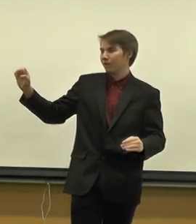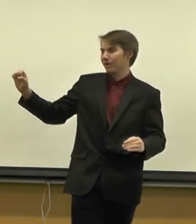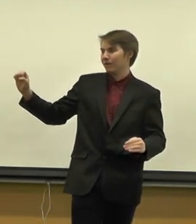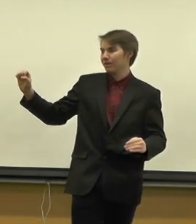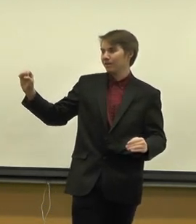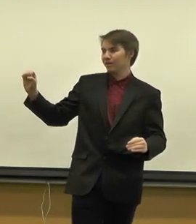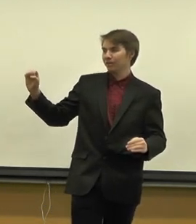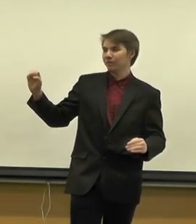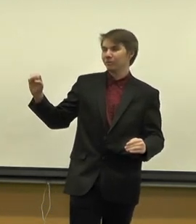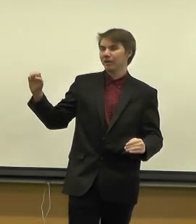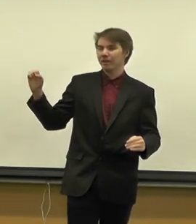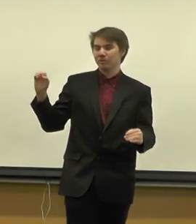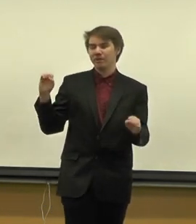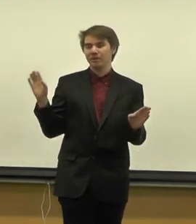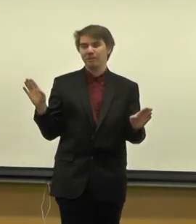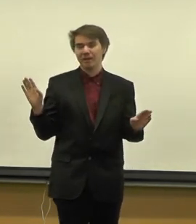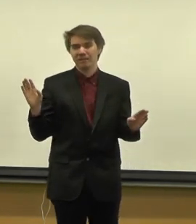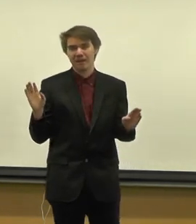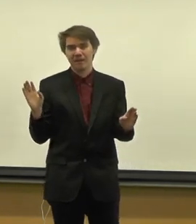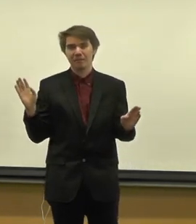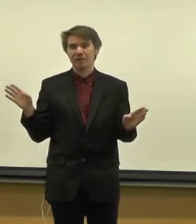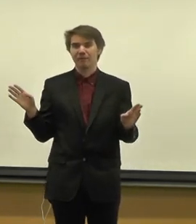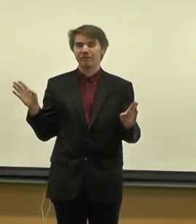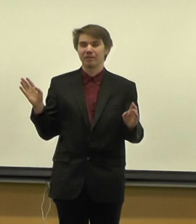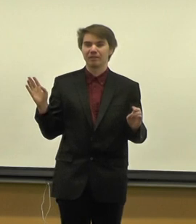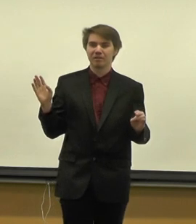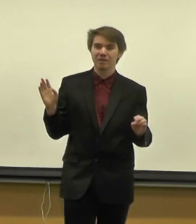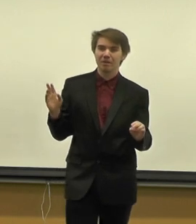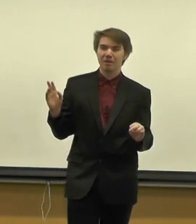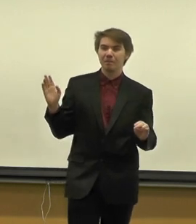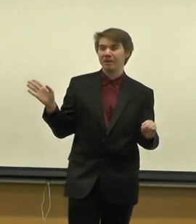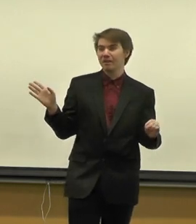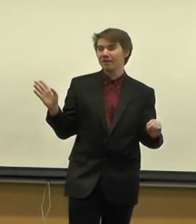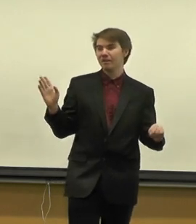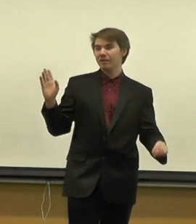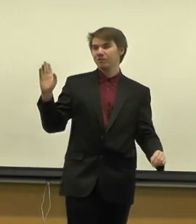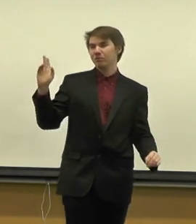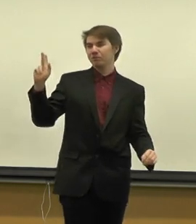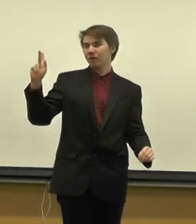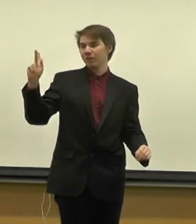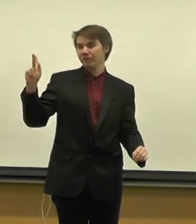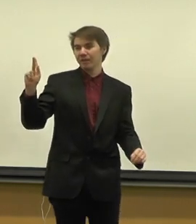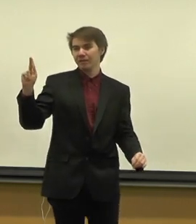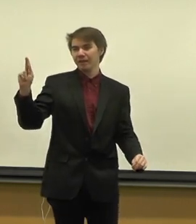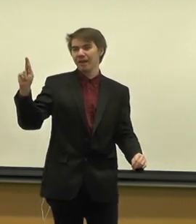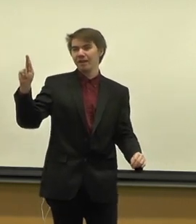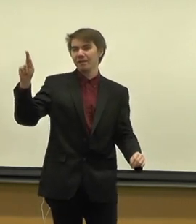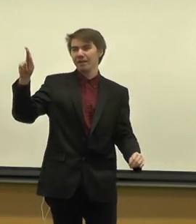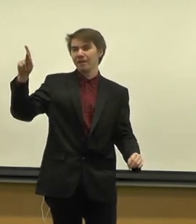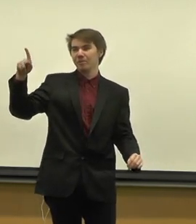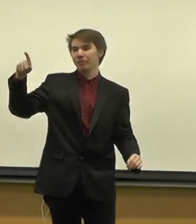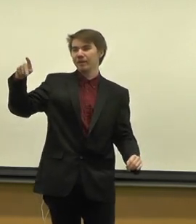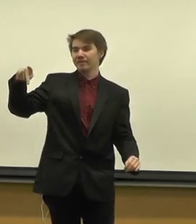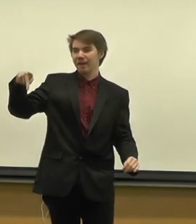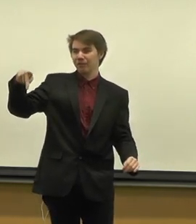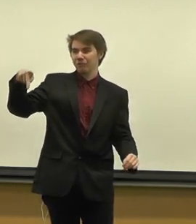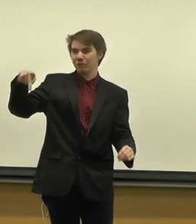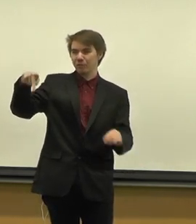way or this way. really all depends on how your preference is. P, so you start with the letter K and you bring it down forward